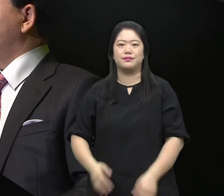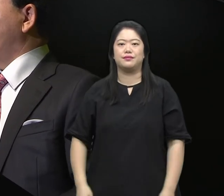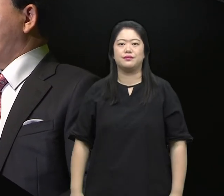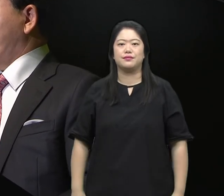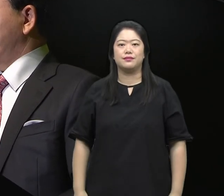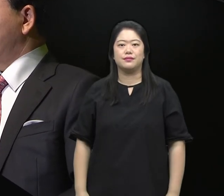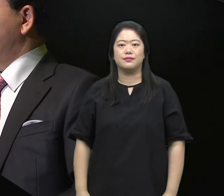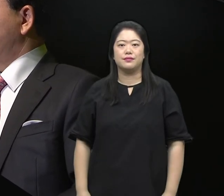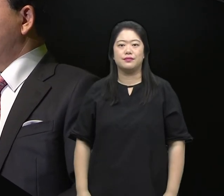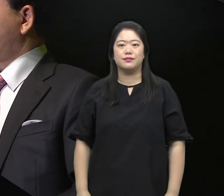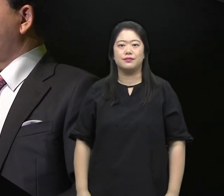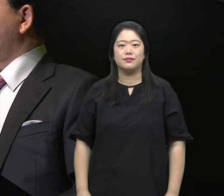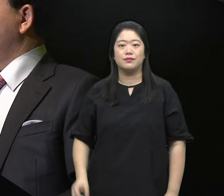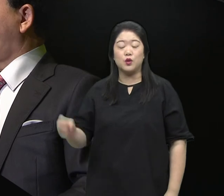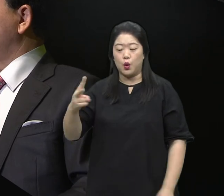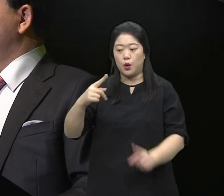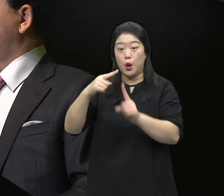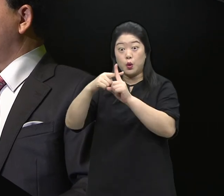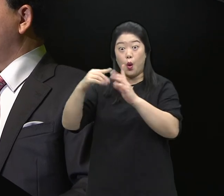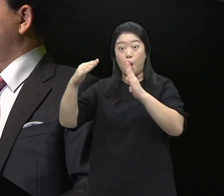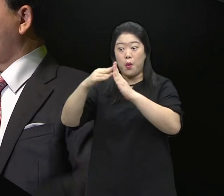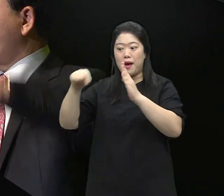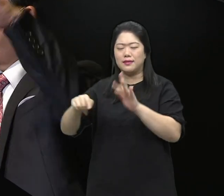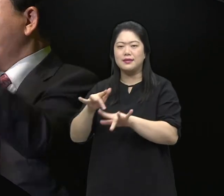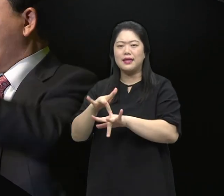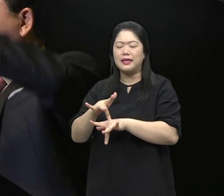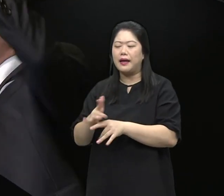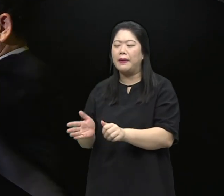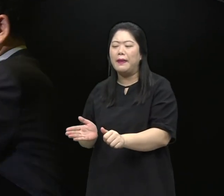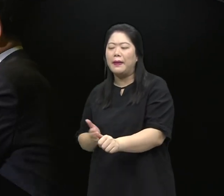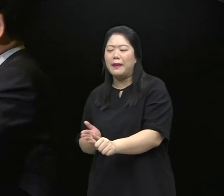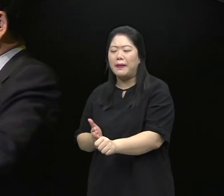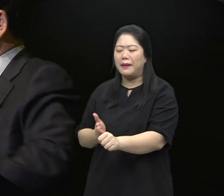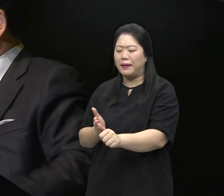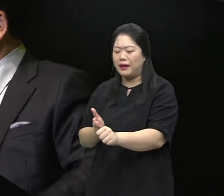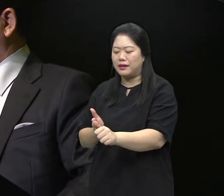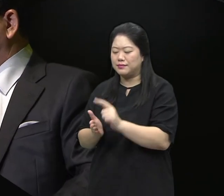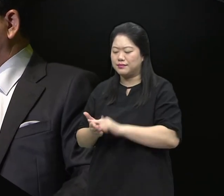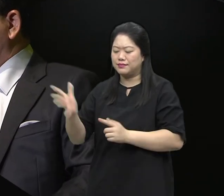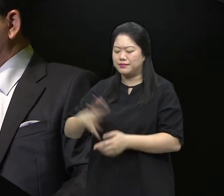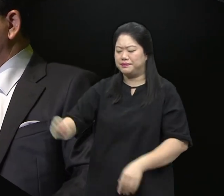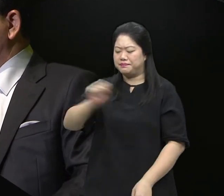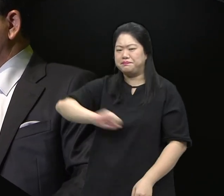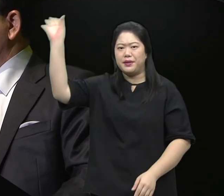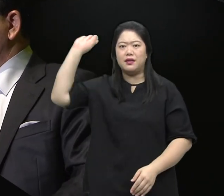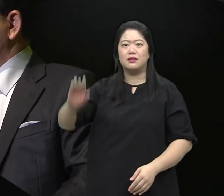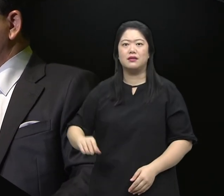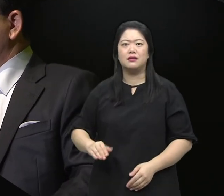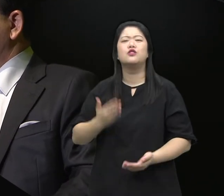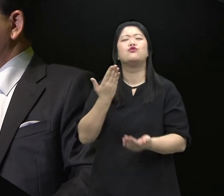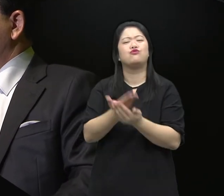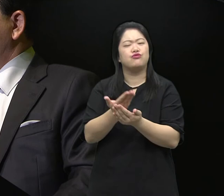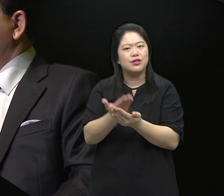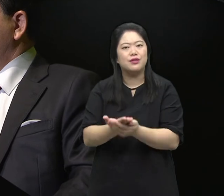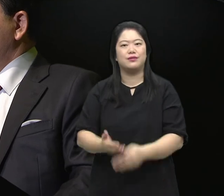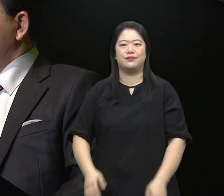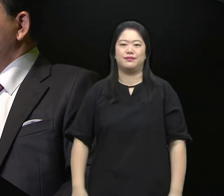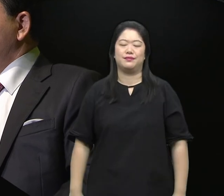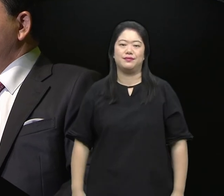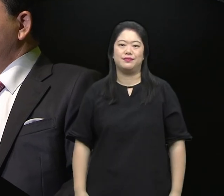has imprinted in our churches Let us uproot that